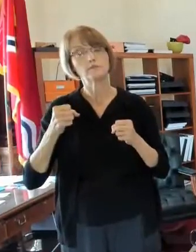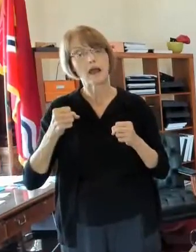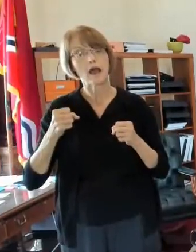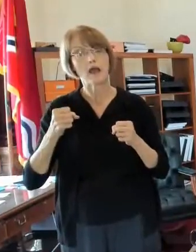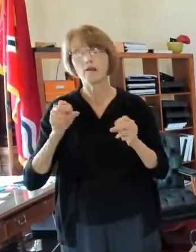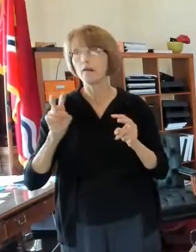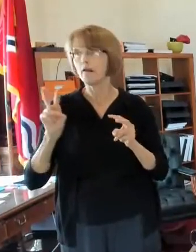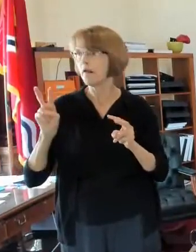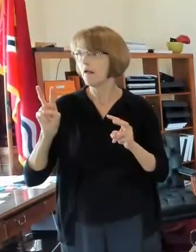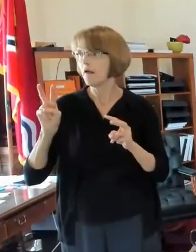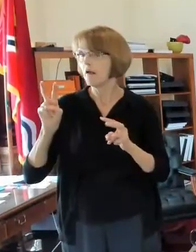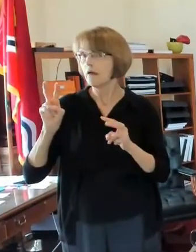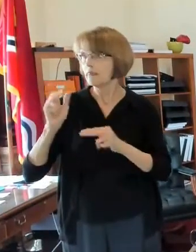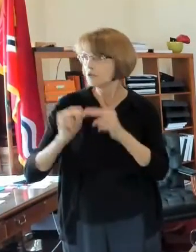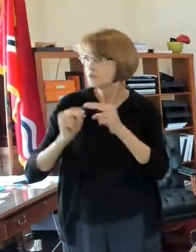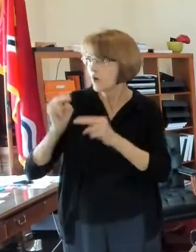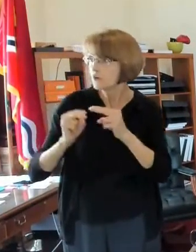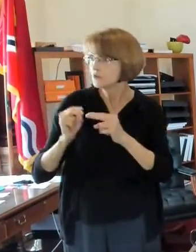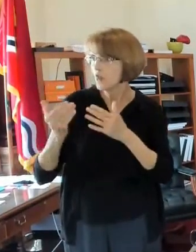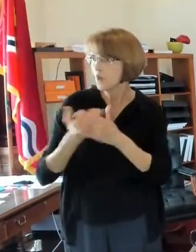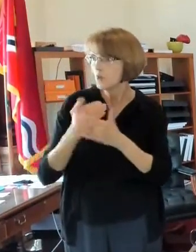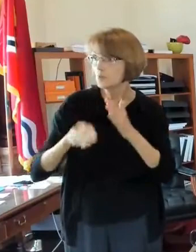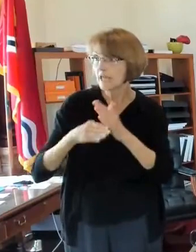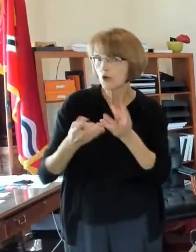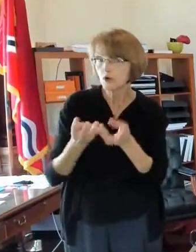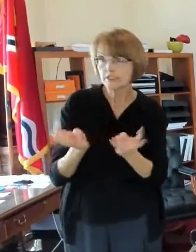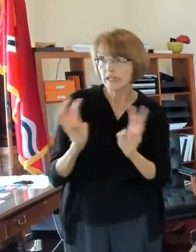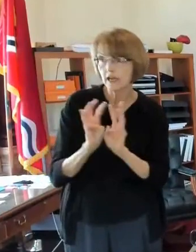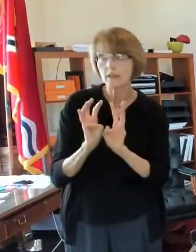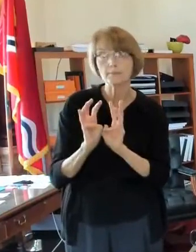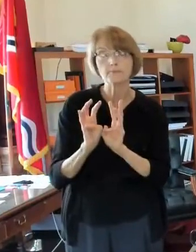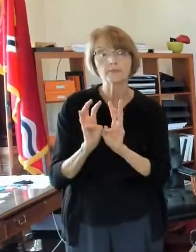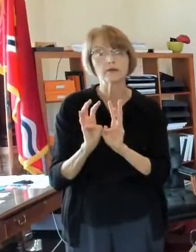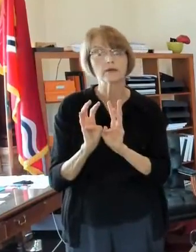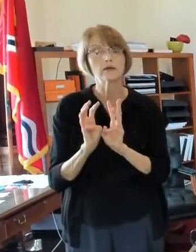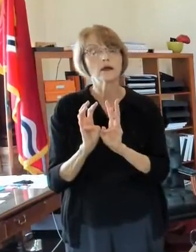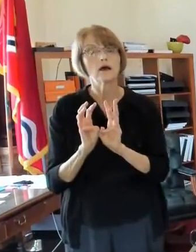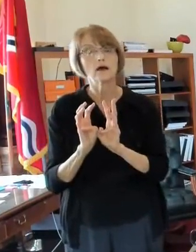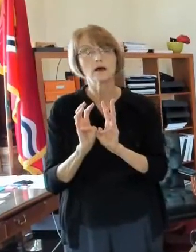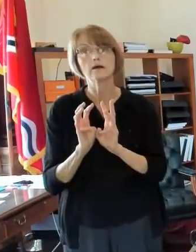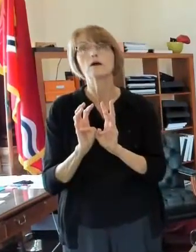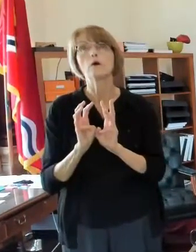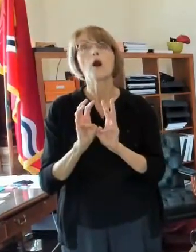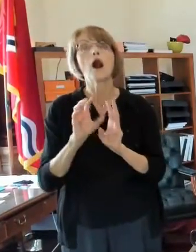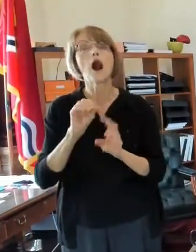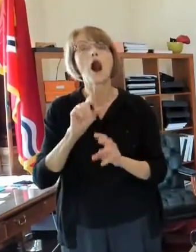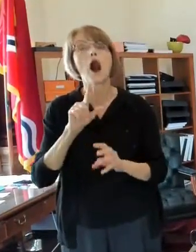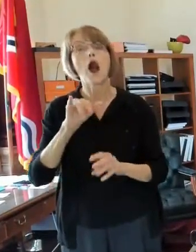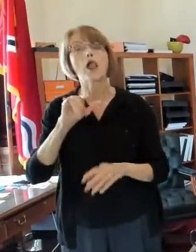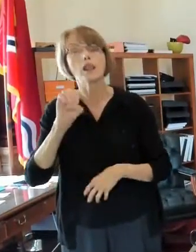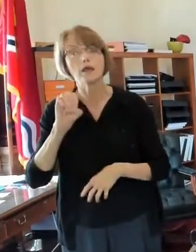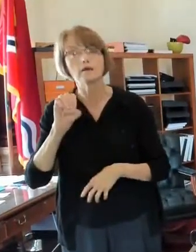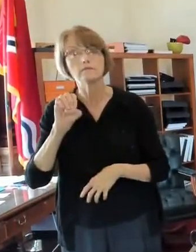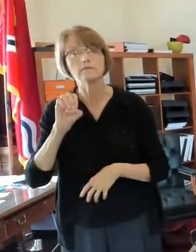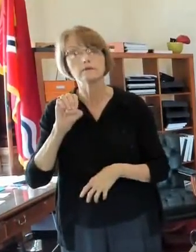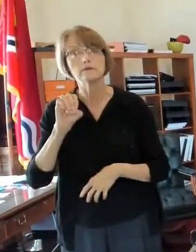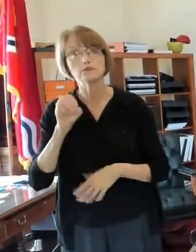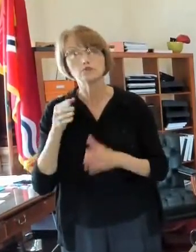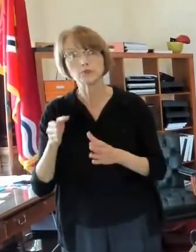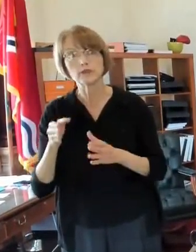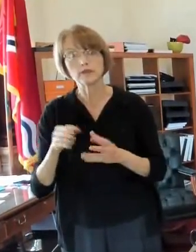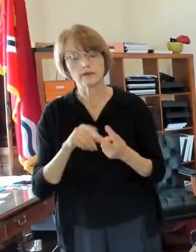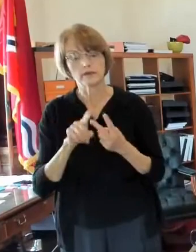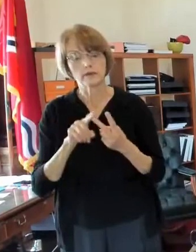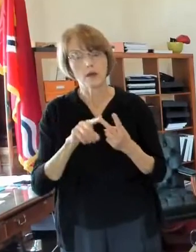of the new soccer stadium drive down uh olive street or market street